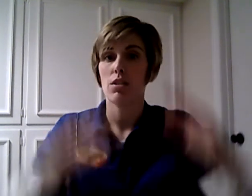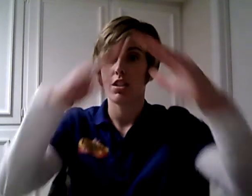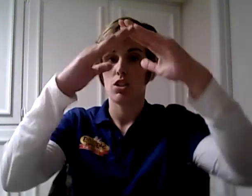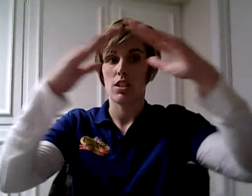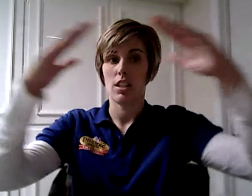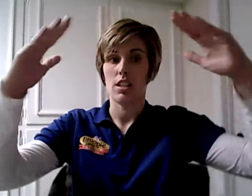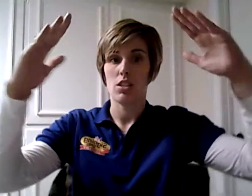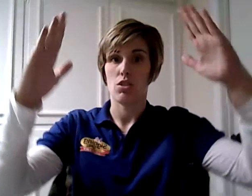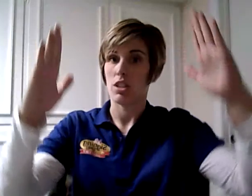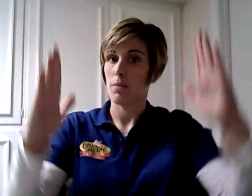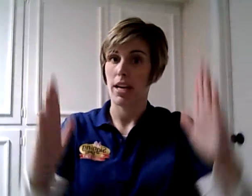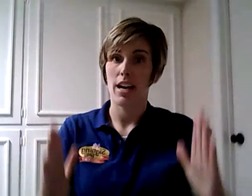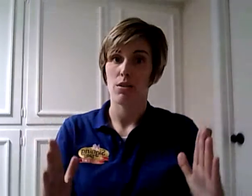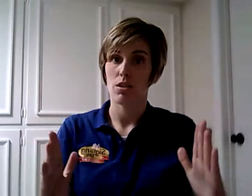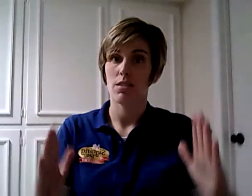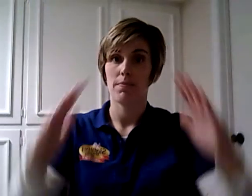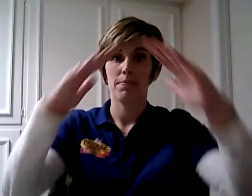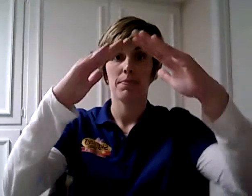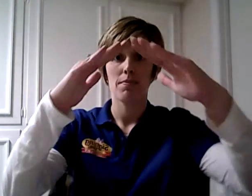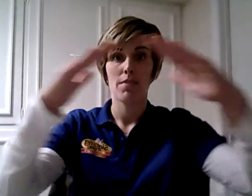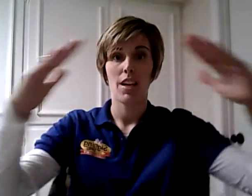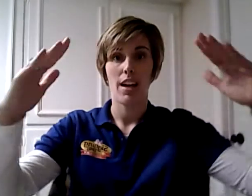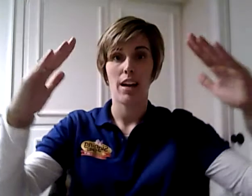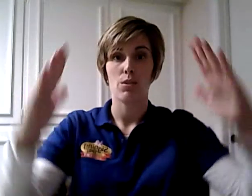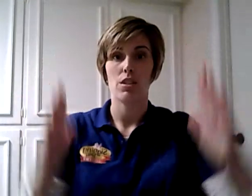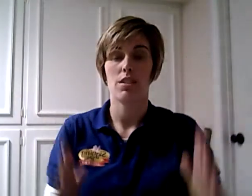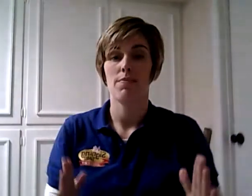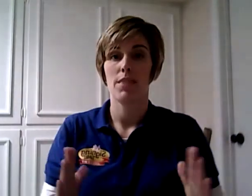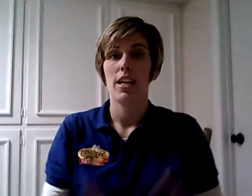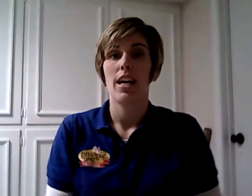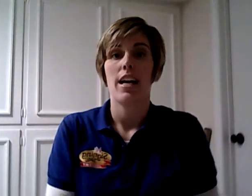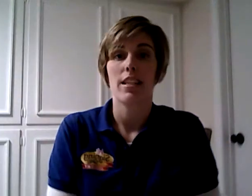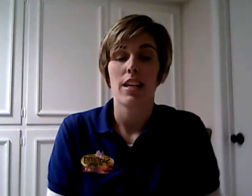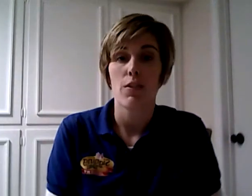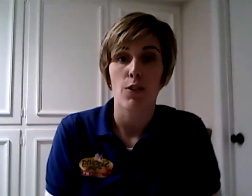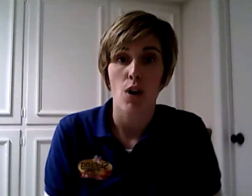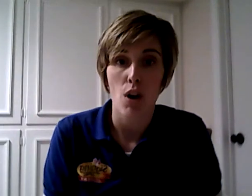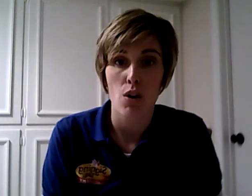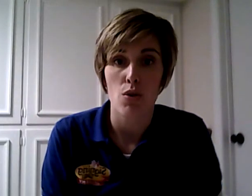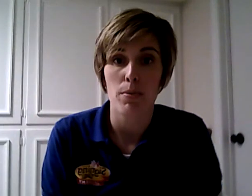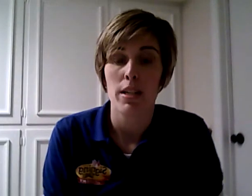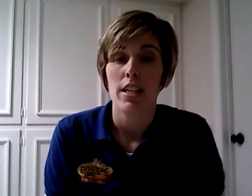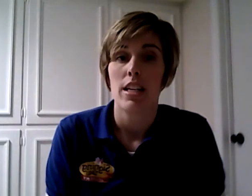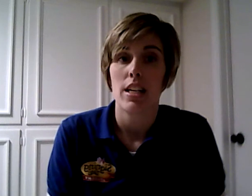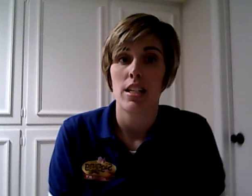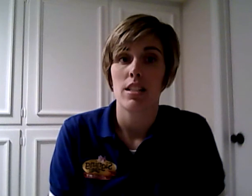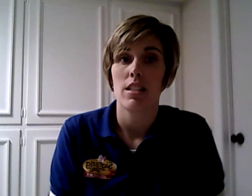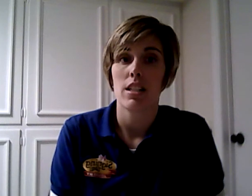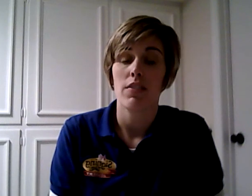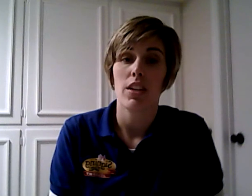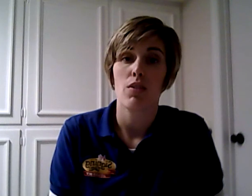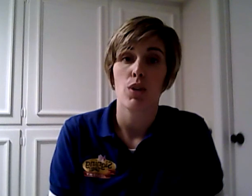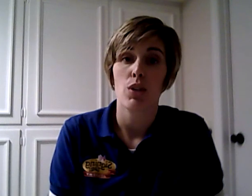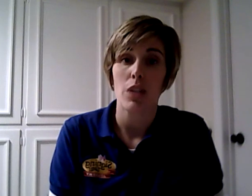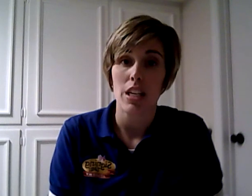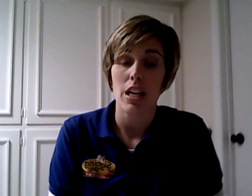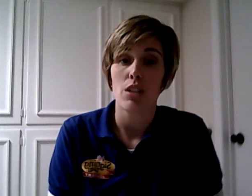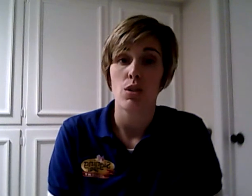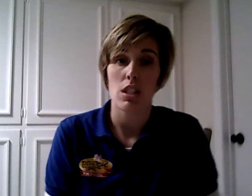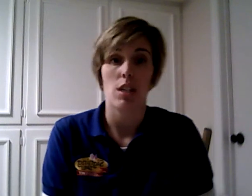is just like this. You're just going to make a house. House. And the sign for home is significant of where you eat and you sleep.